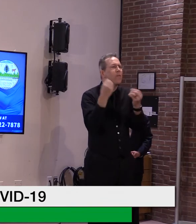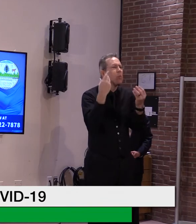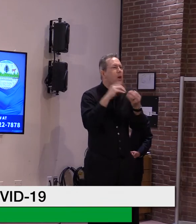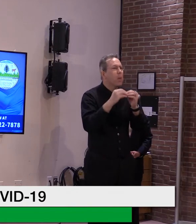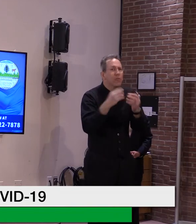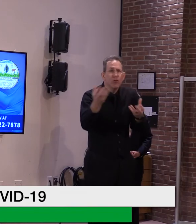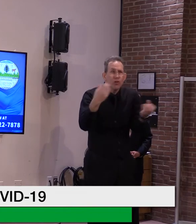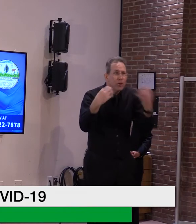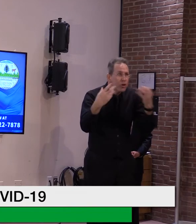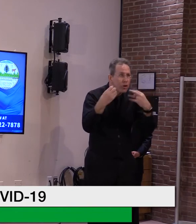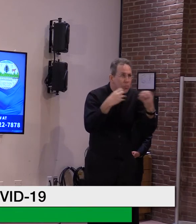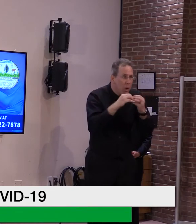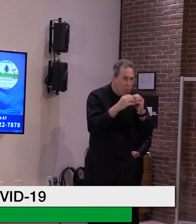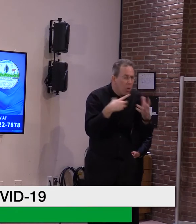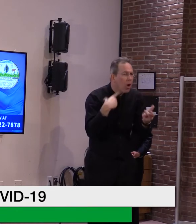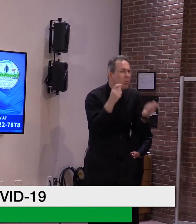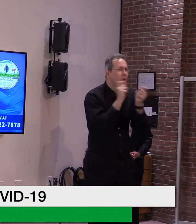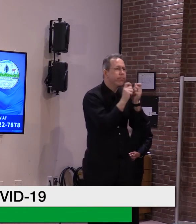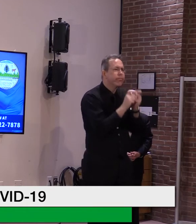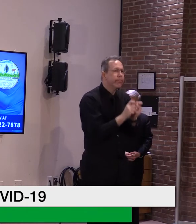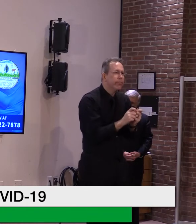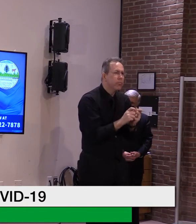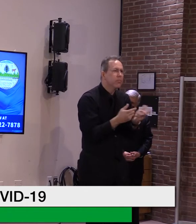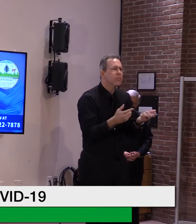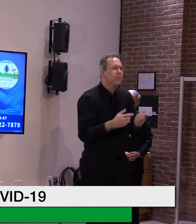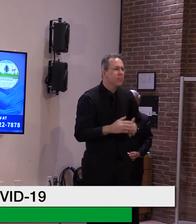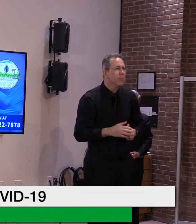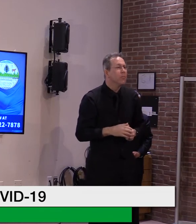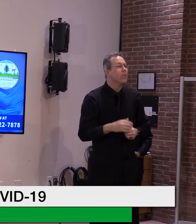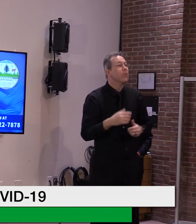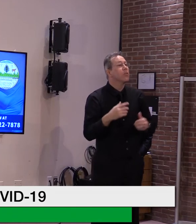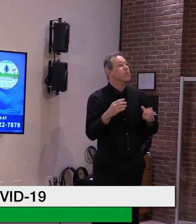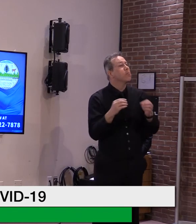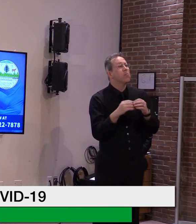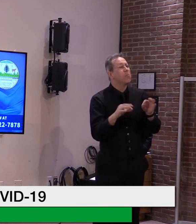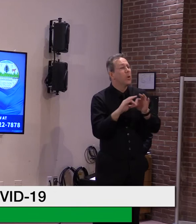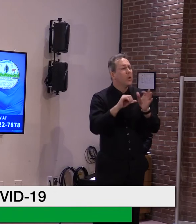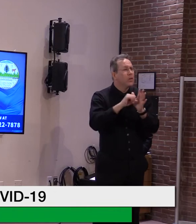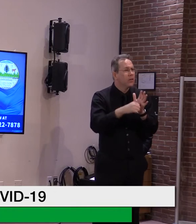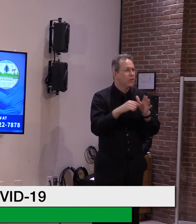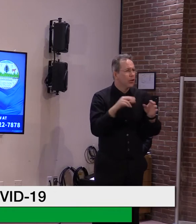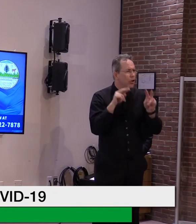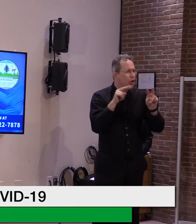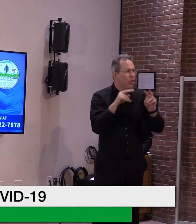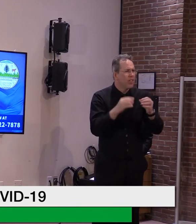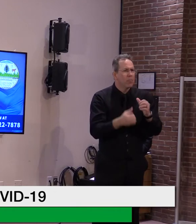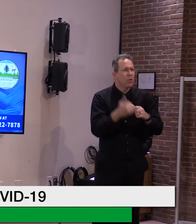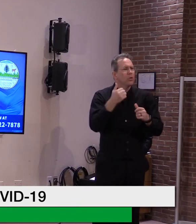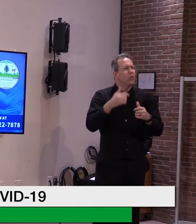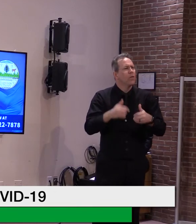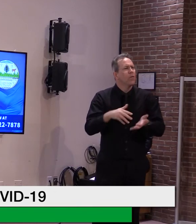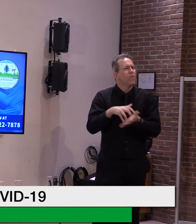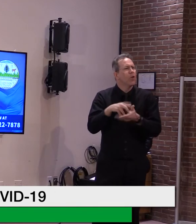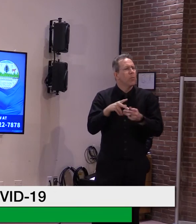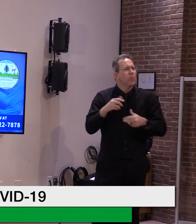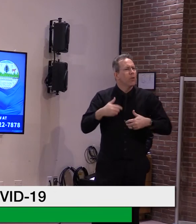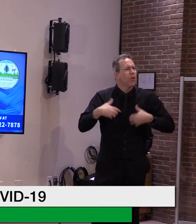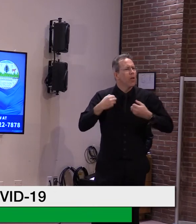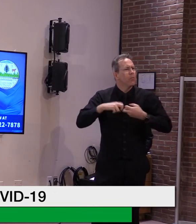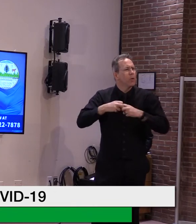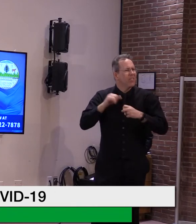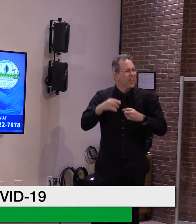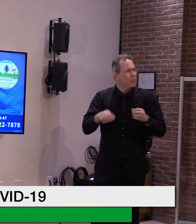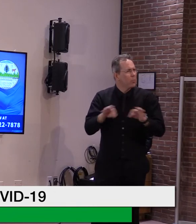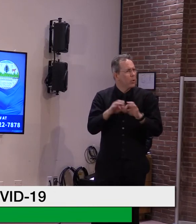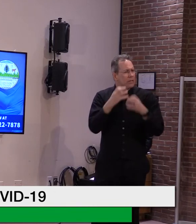think more importantly is when you look at those individuals that are the most vulnerable by age that we showed in the presentation, even though cases are going up in Vermont